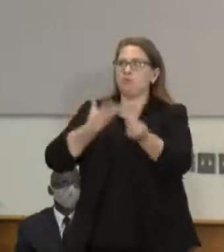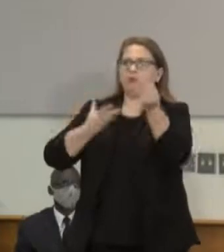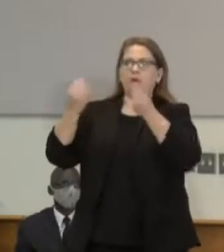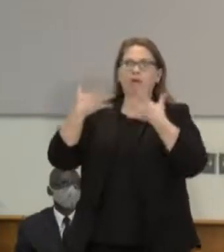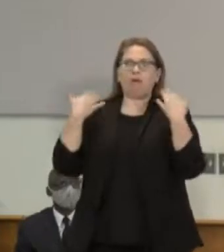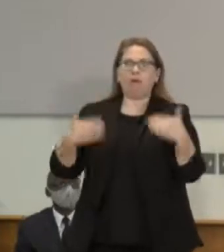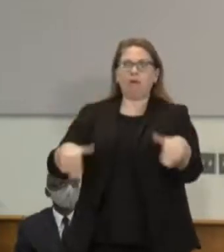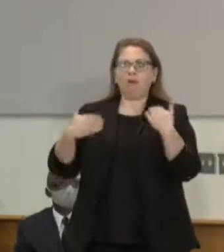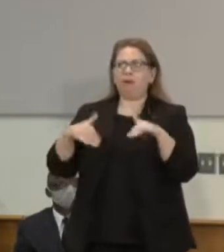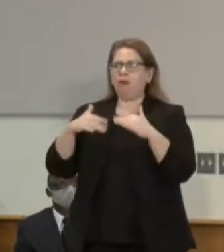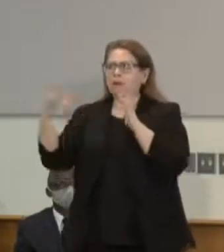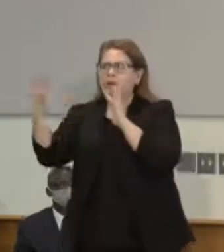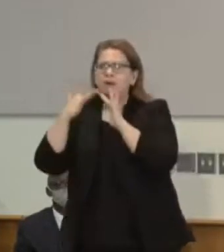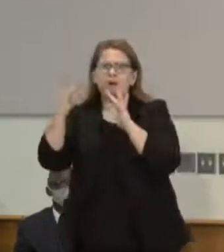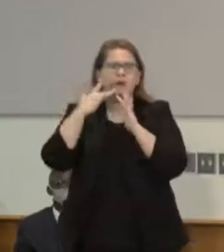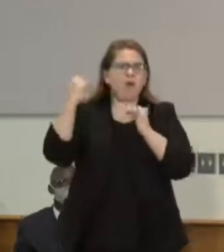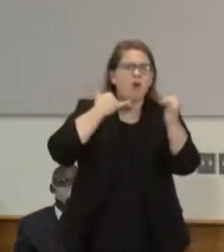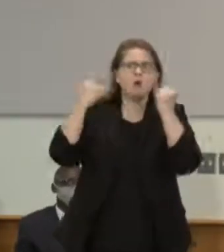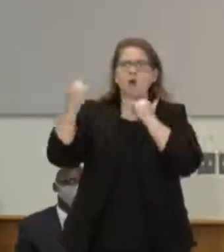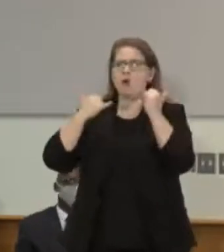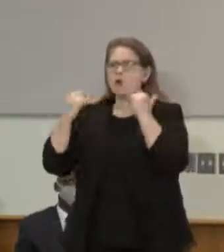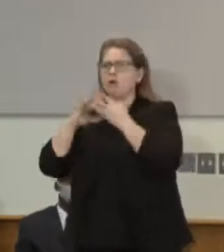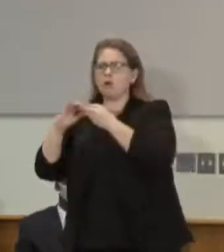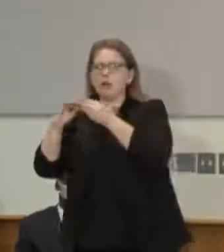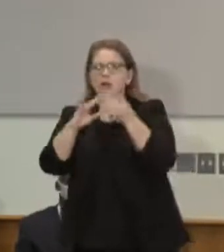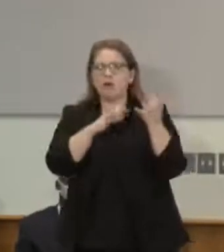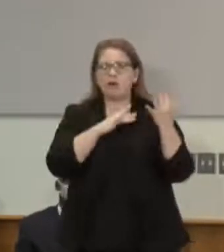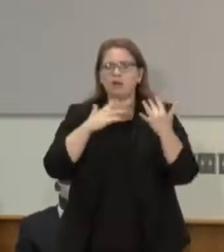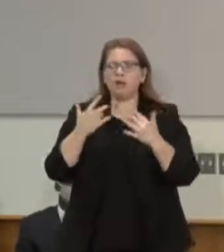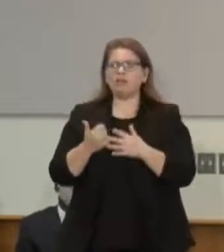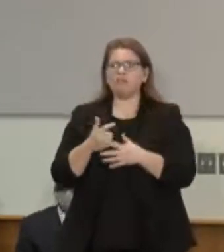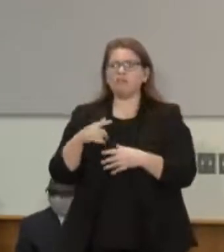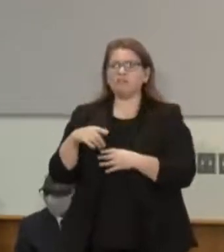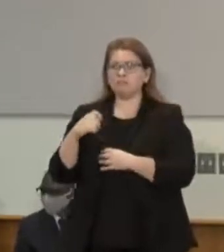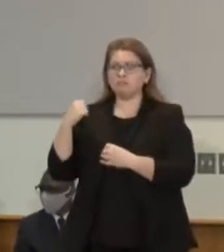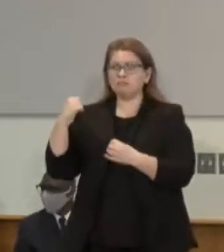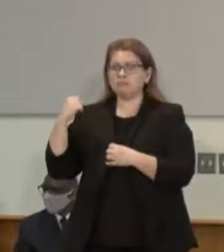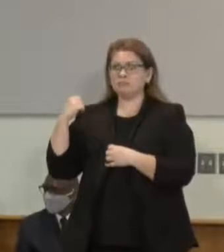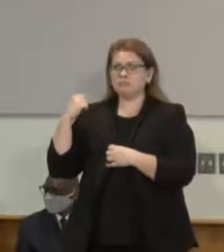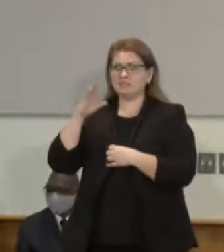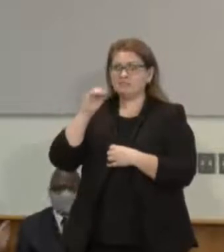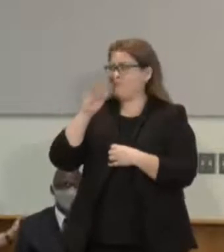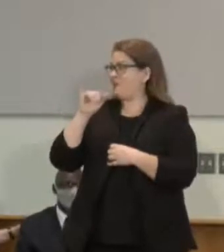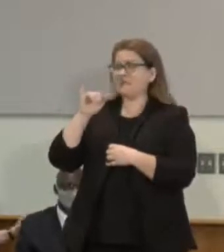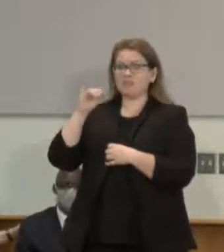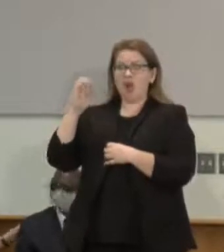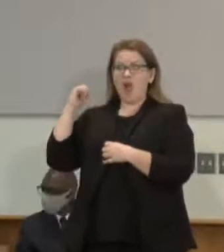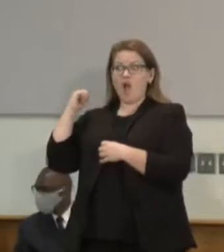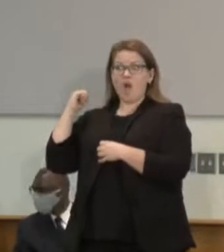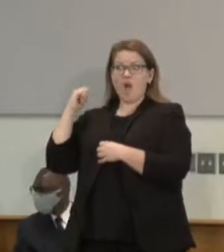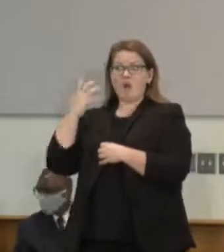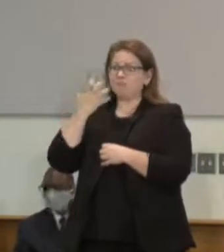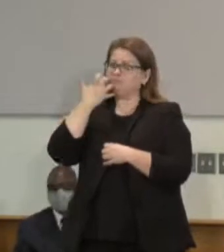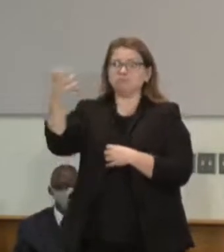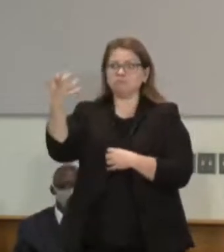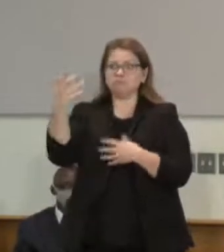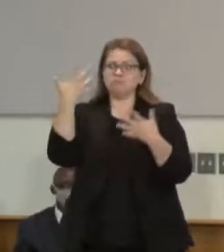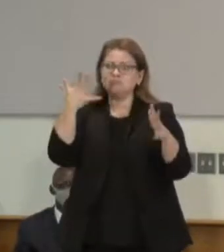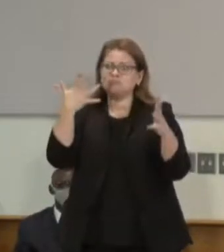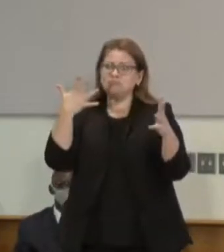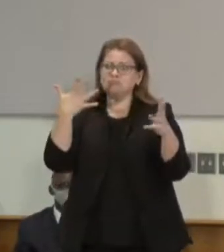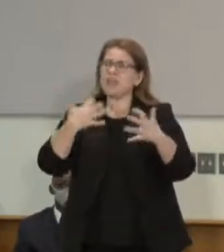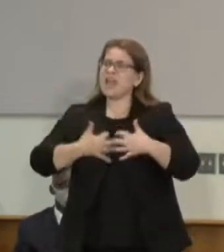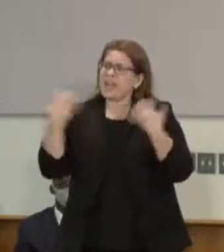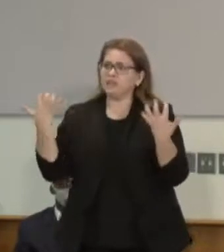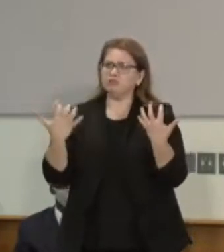to hear, as I've said before, righteous anger from Bobby Joe Champion who said, the time is now. You need to move. These are mentors who've taught me each and every one of